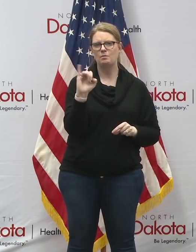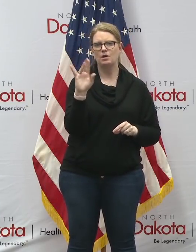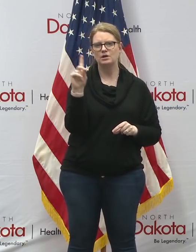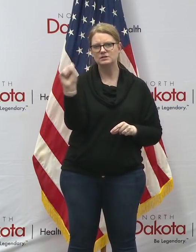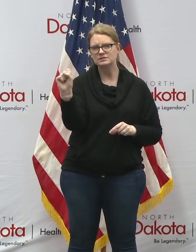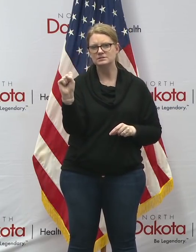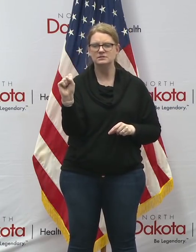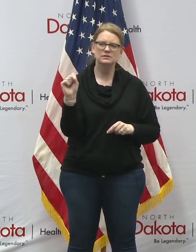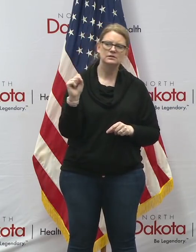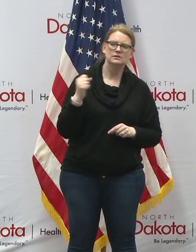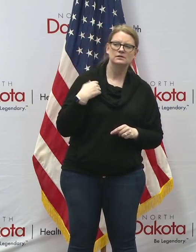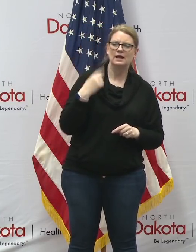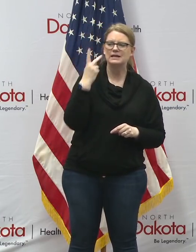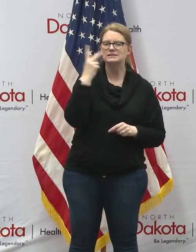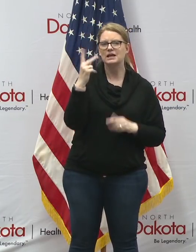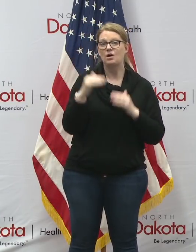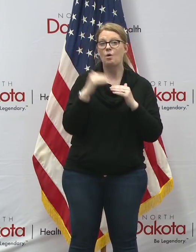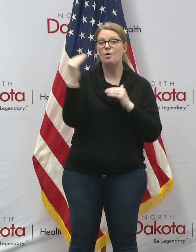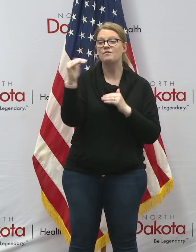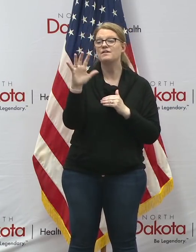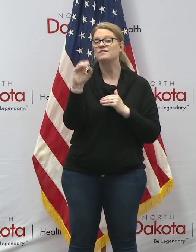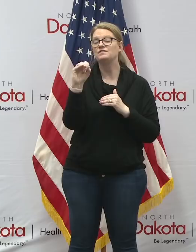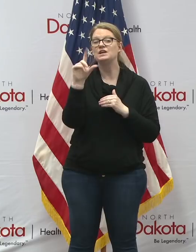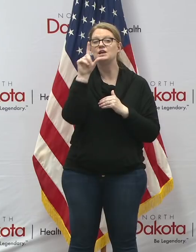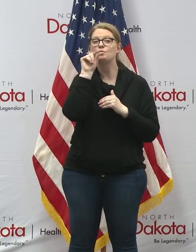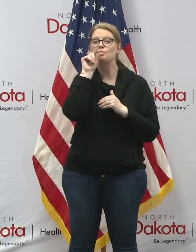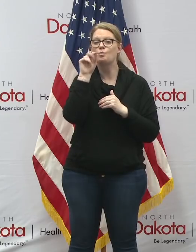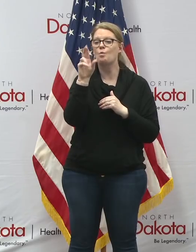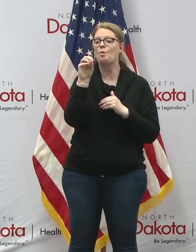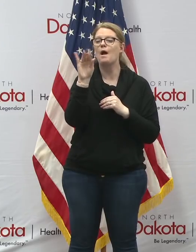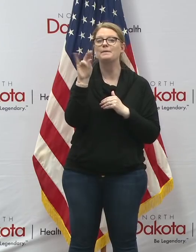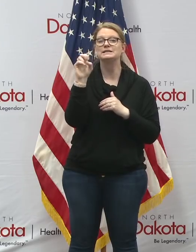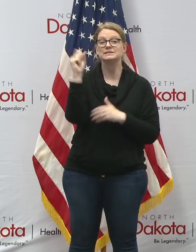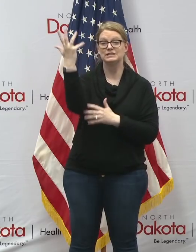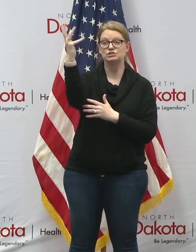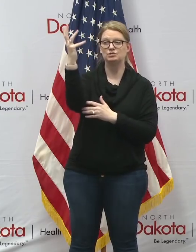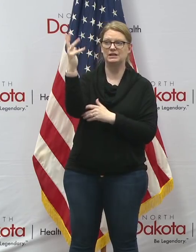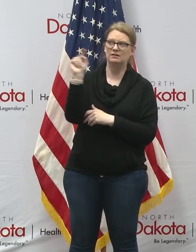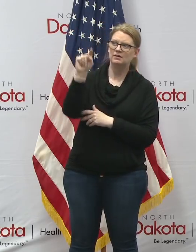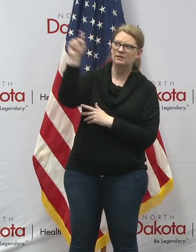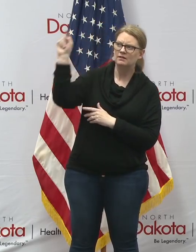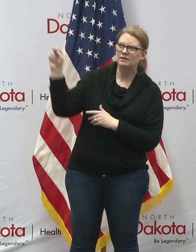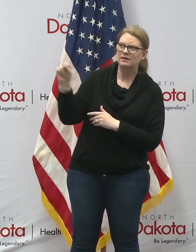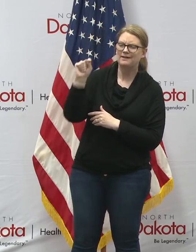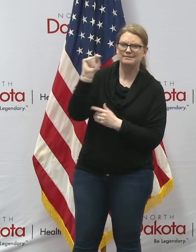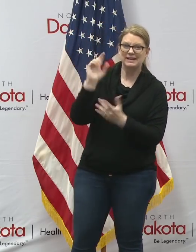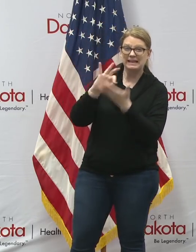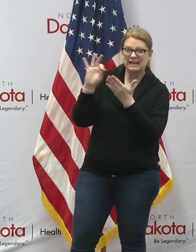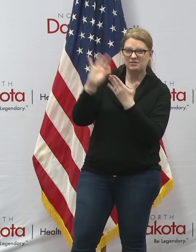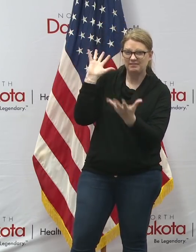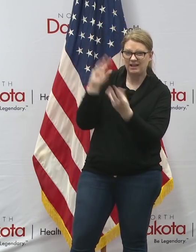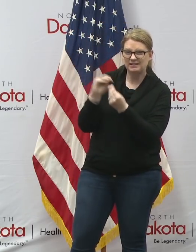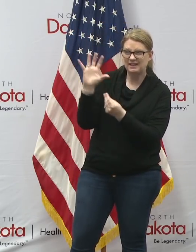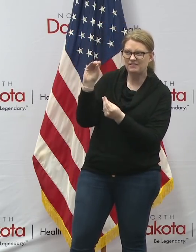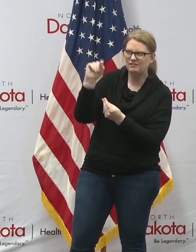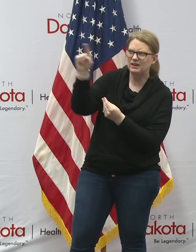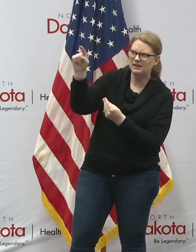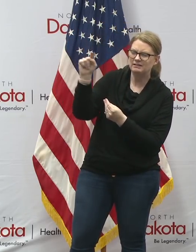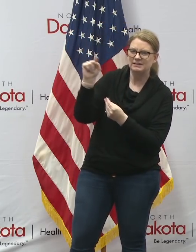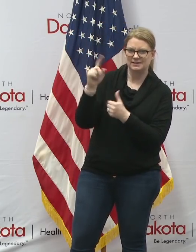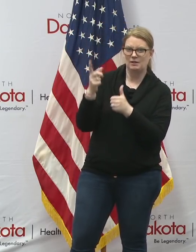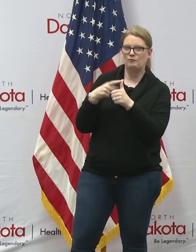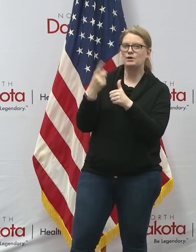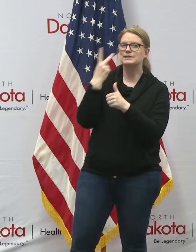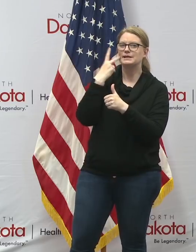office today i did count over 50 robins uh in a tree that were first robins that i've seen of the year and they're probably